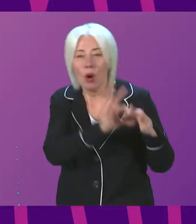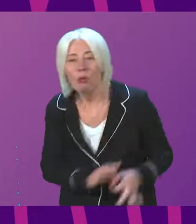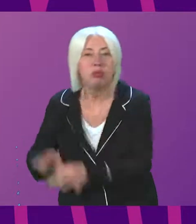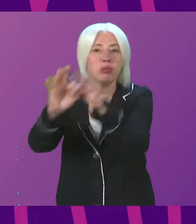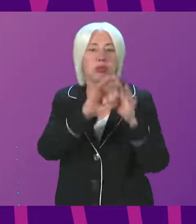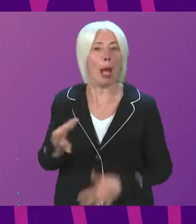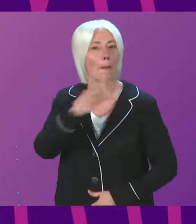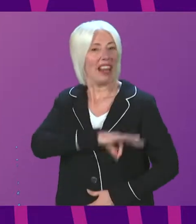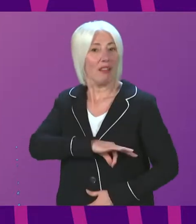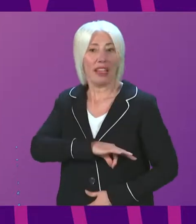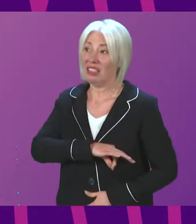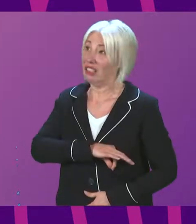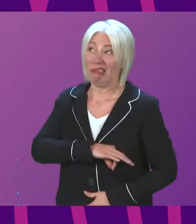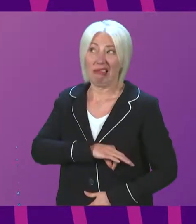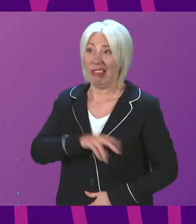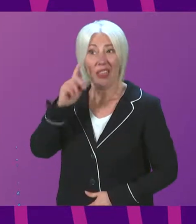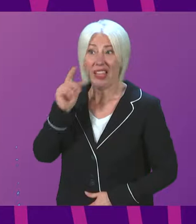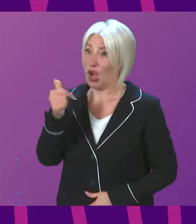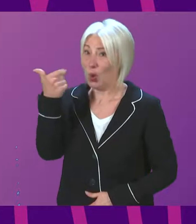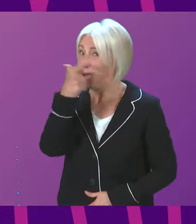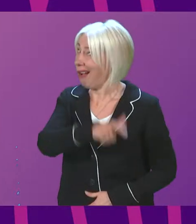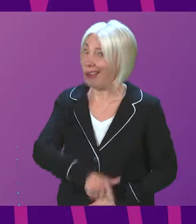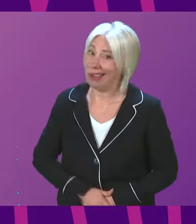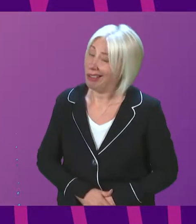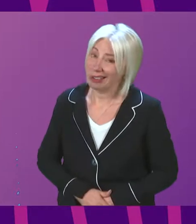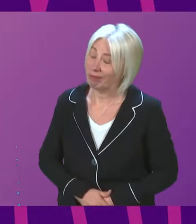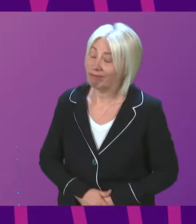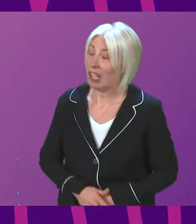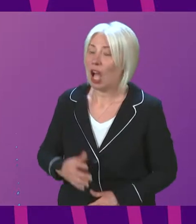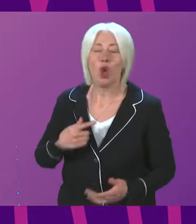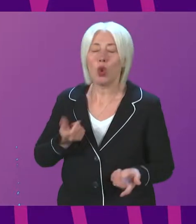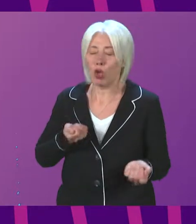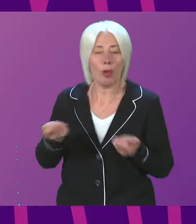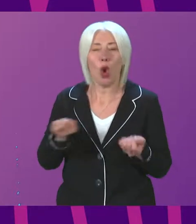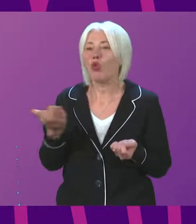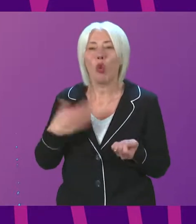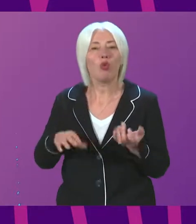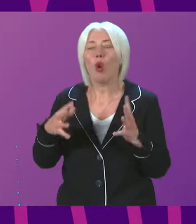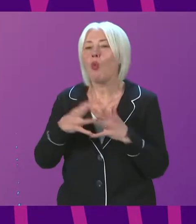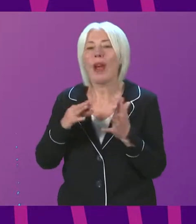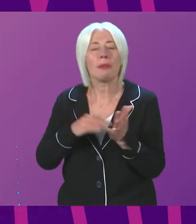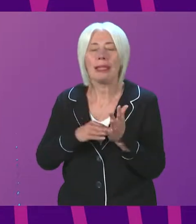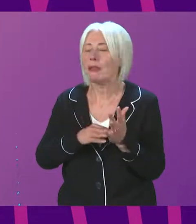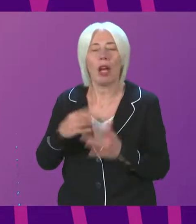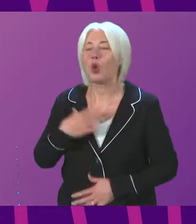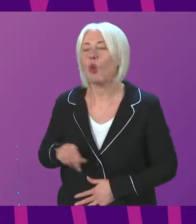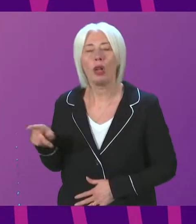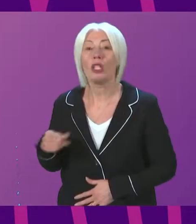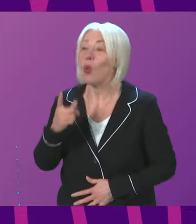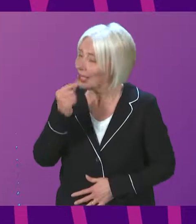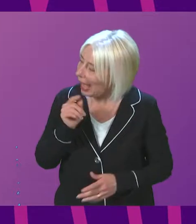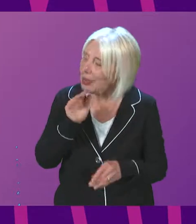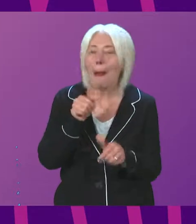I can say is good luck with that. Rather than being subject to Westminster control, we can choose a better future as an